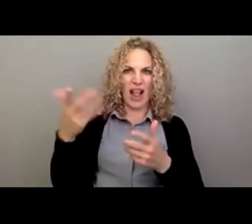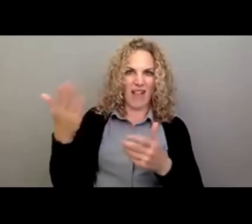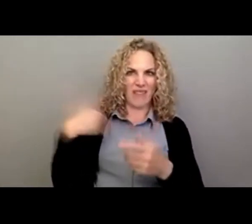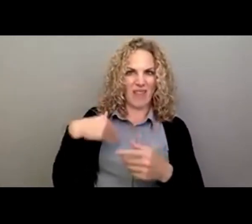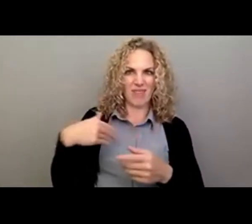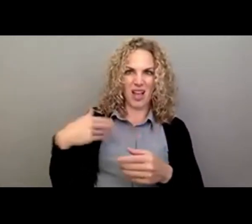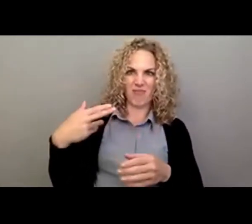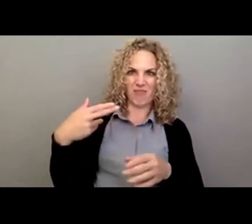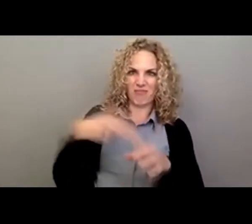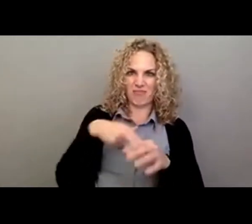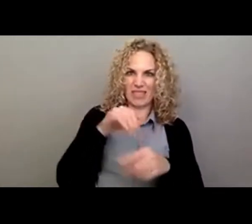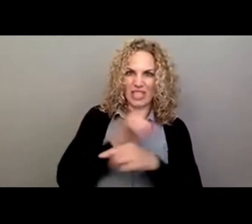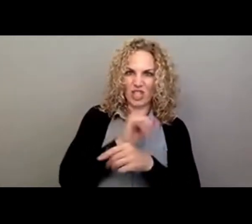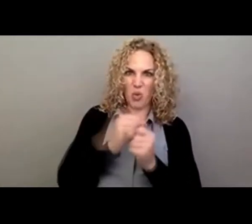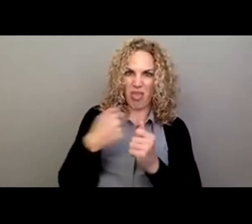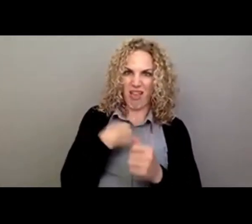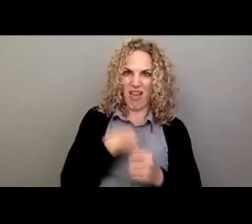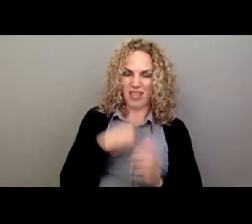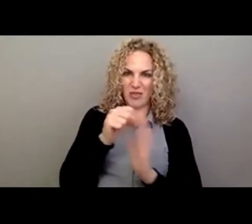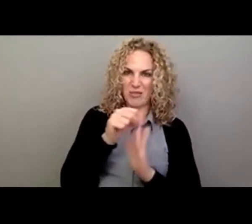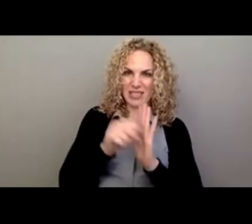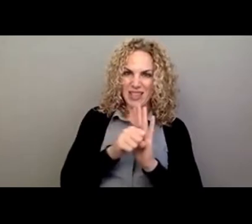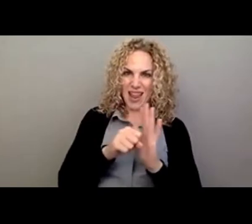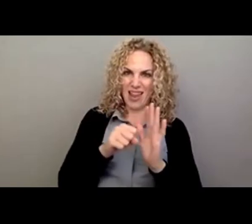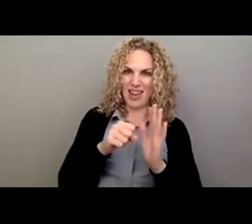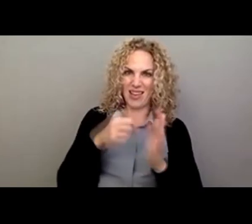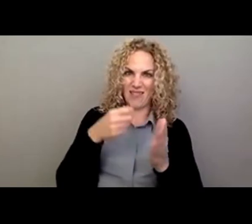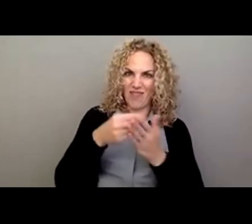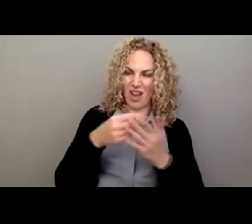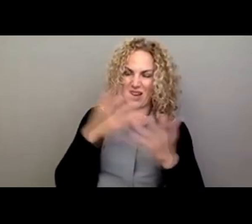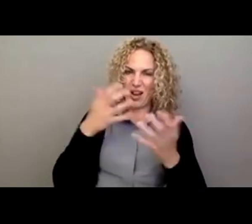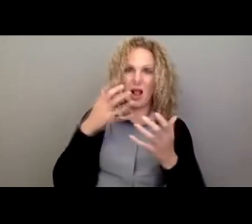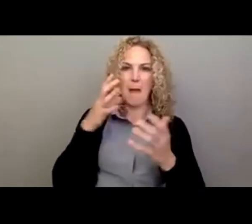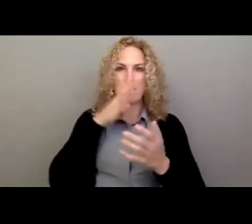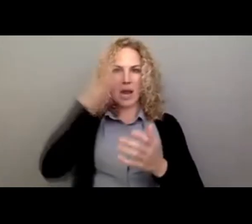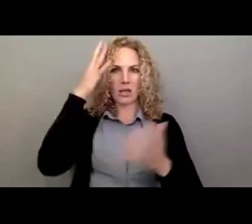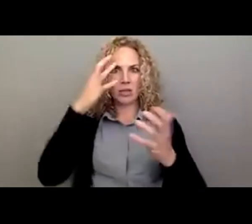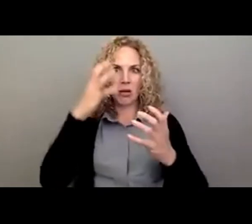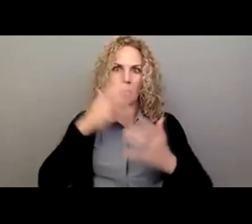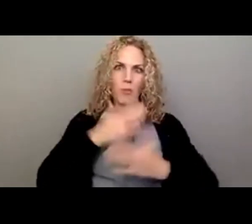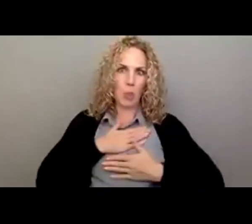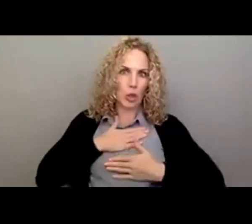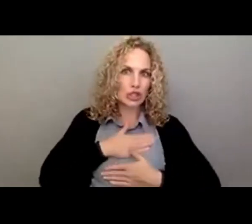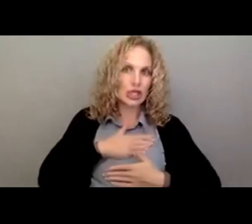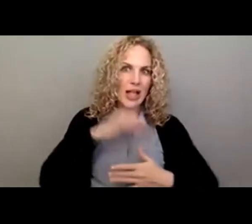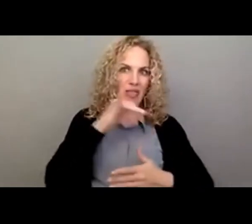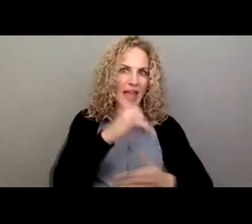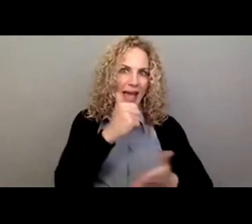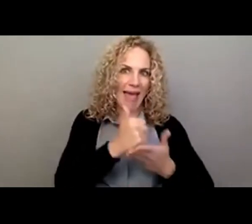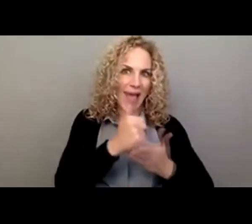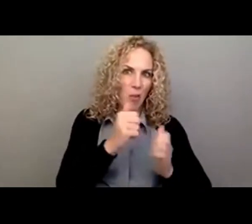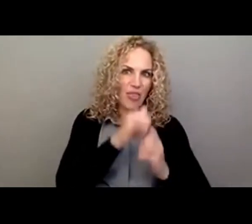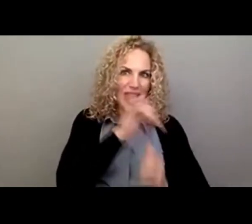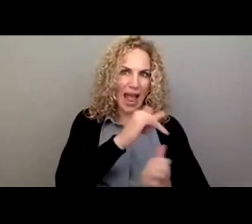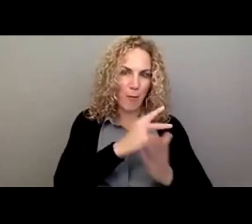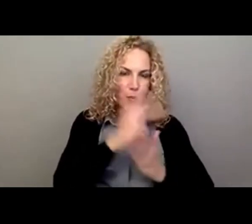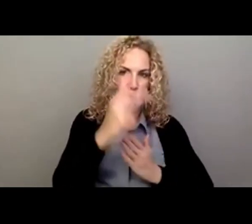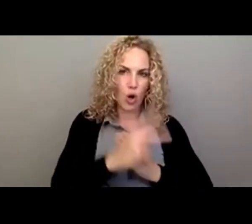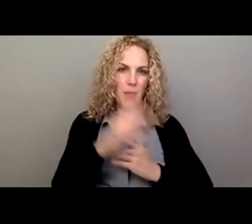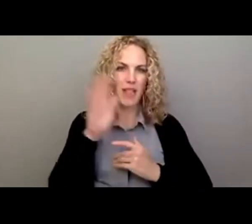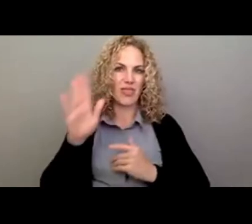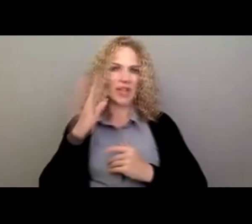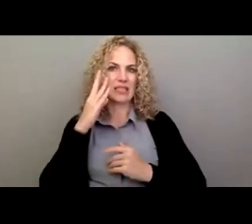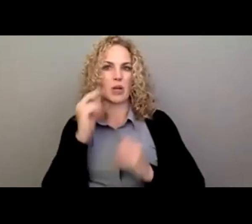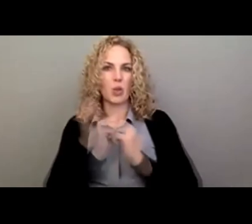an incredible number of compliments from the parents about the experience that their children had